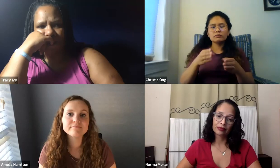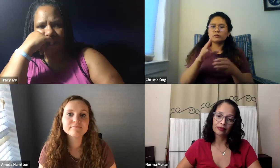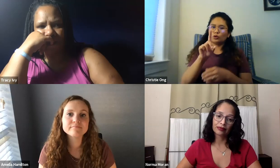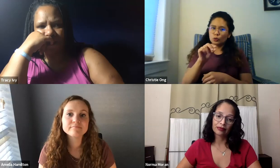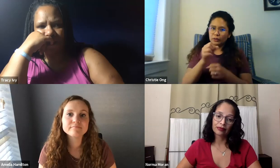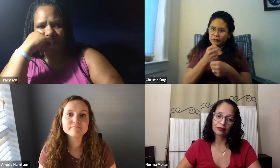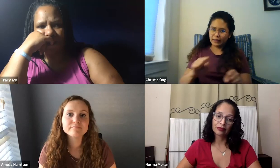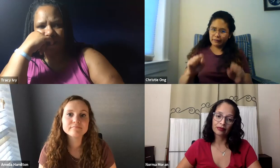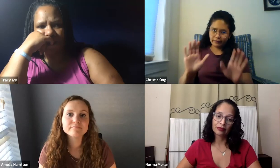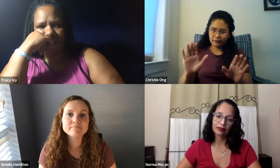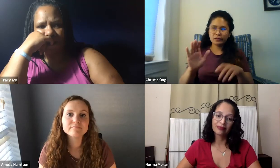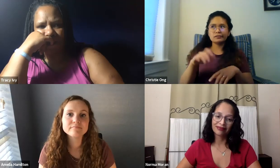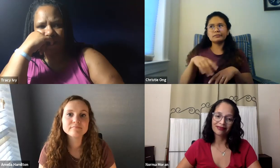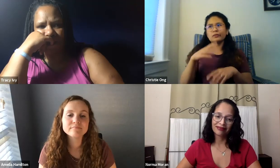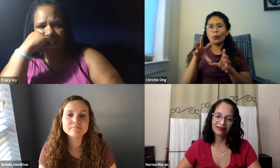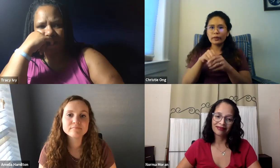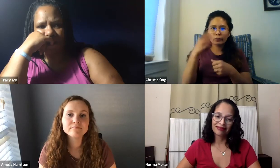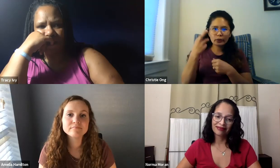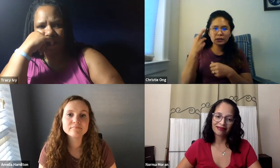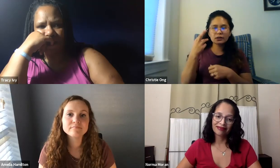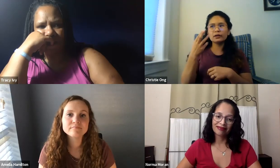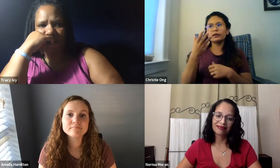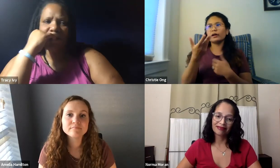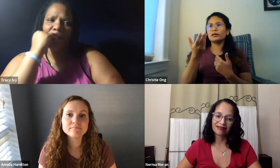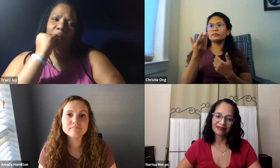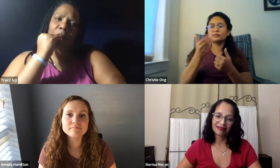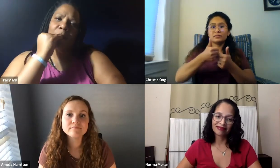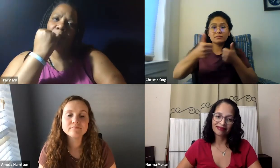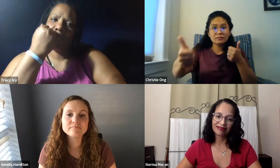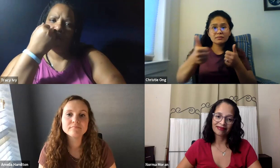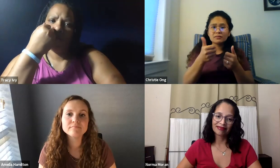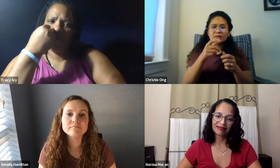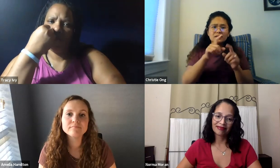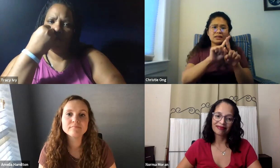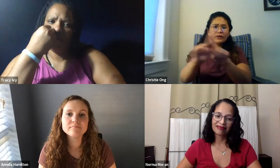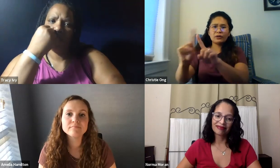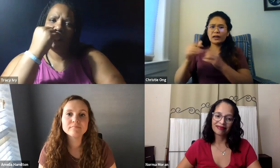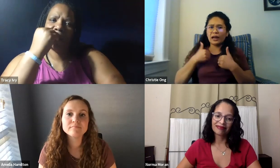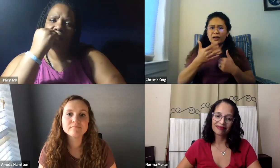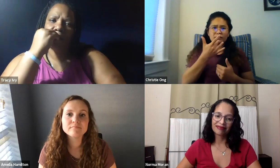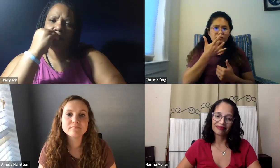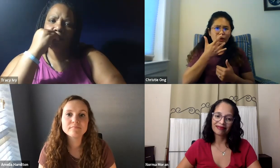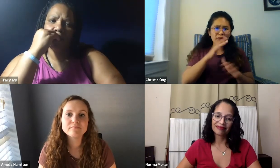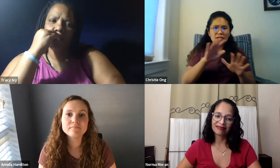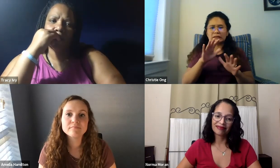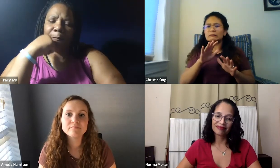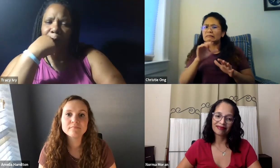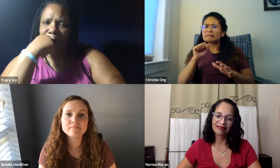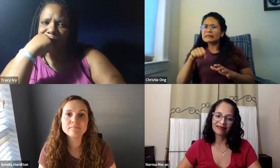small groups. So if you want to do something in person, please be safe and keep it within reason. Social distance. Of